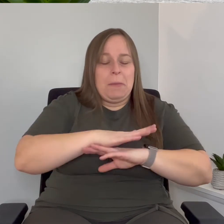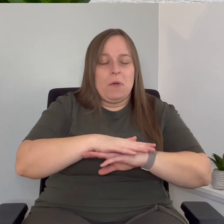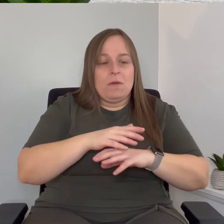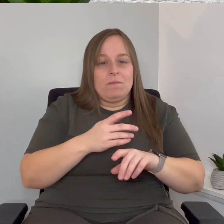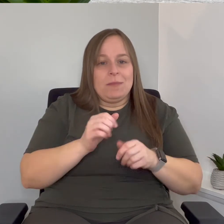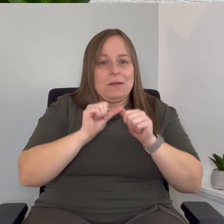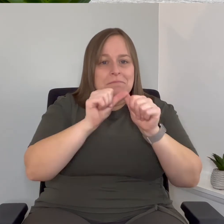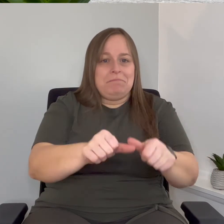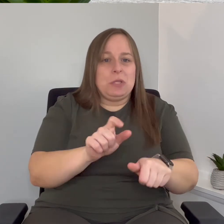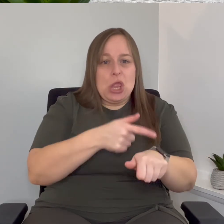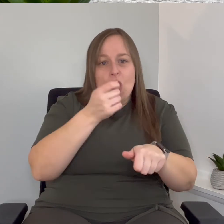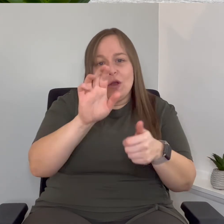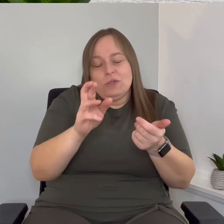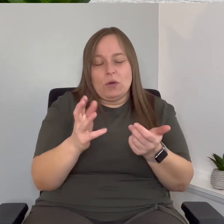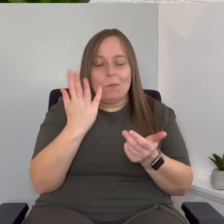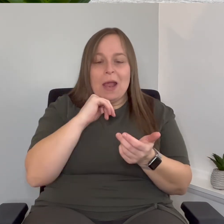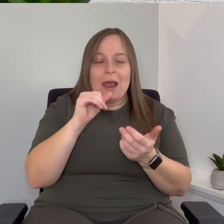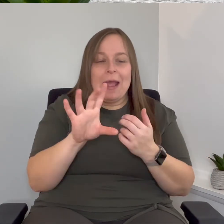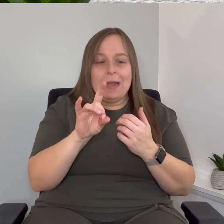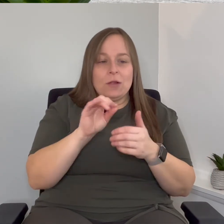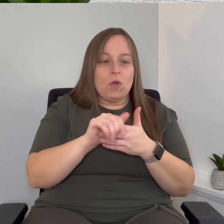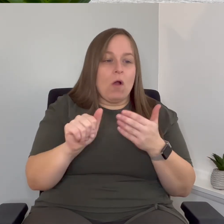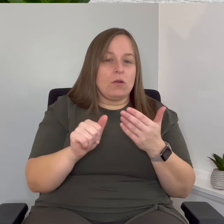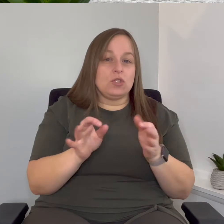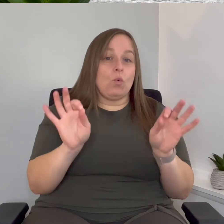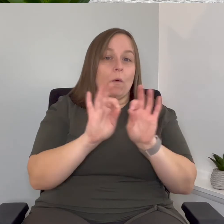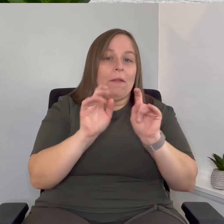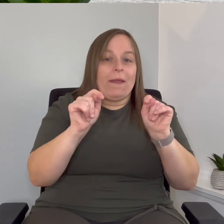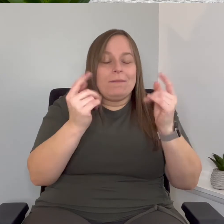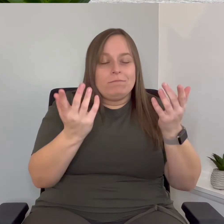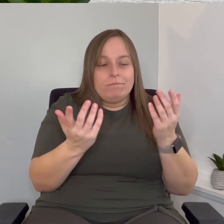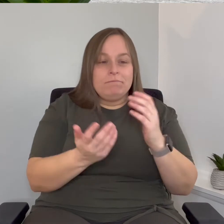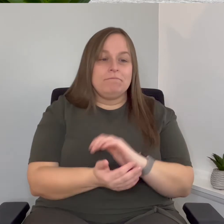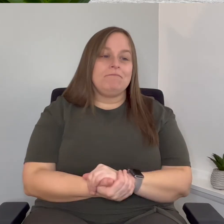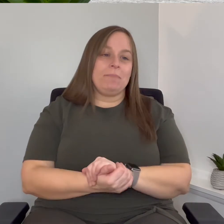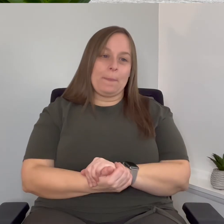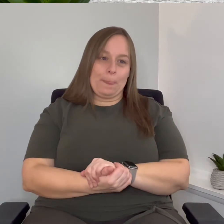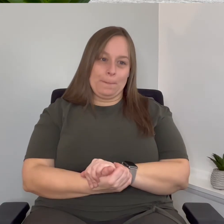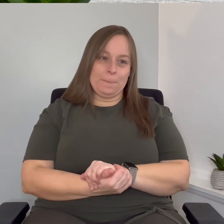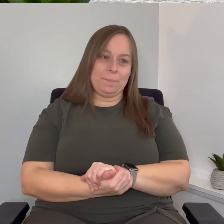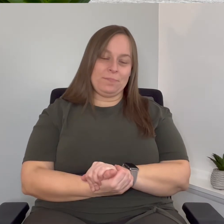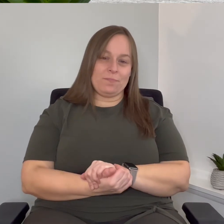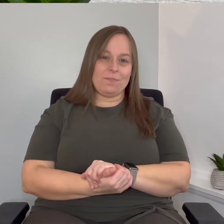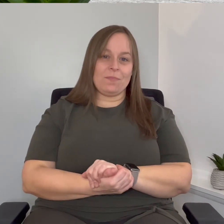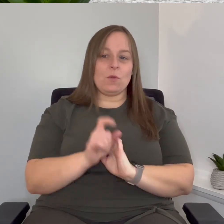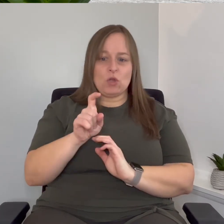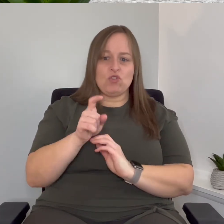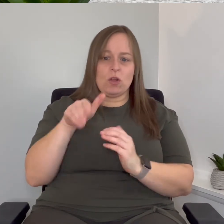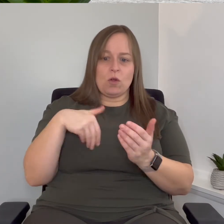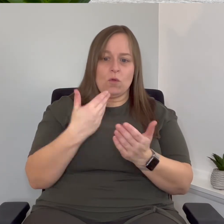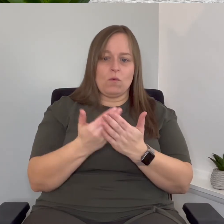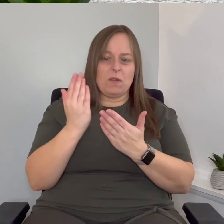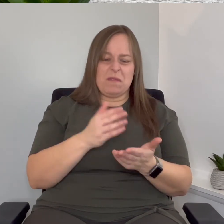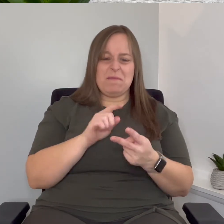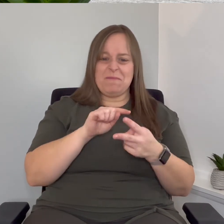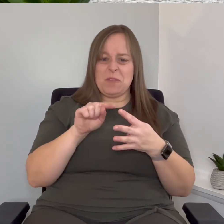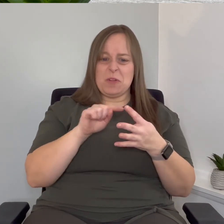last us a little bit longer so I thought it was worth the warranty um we should be getting it the first or second week of March